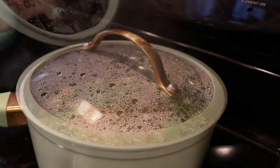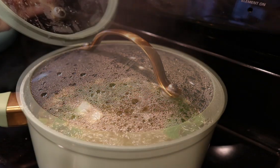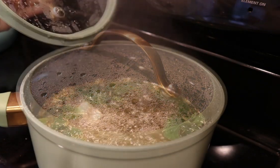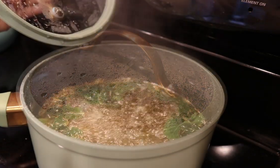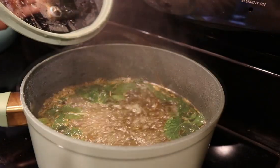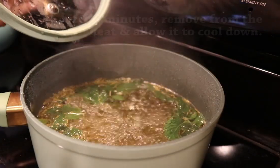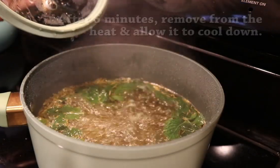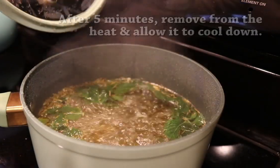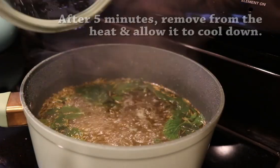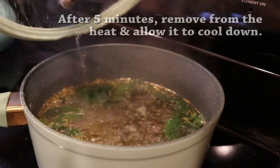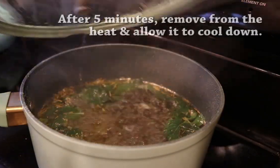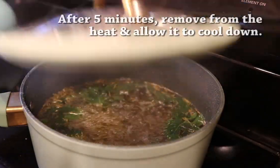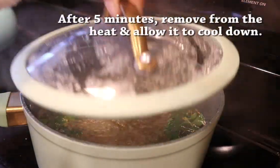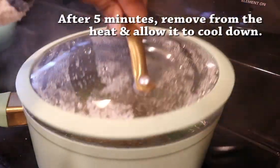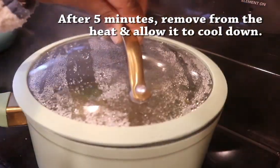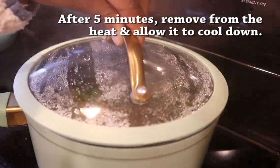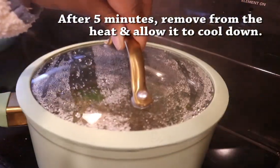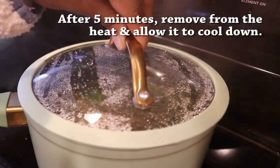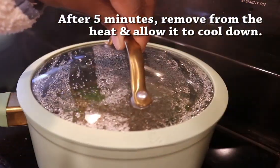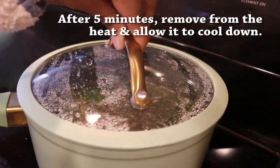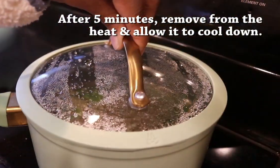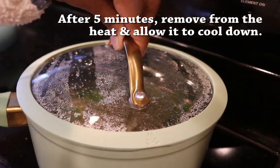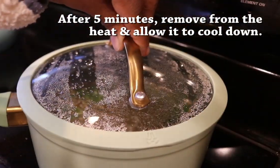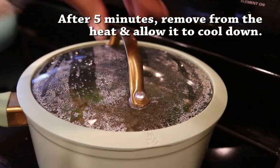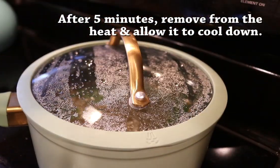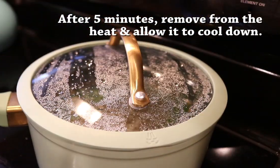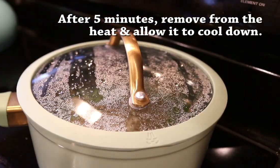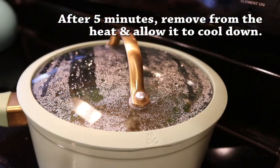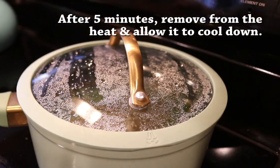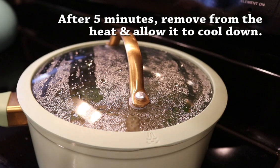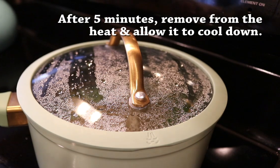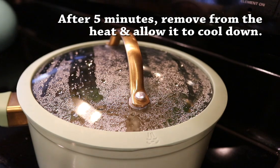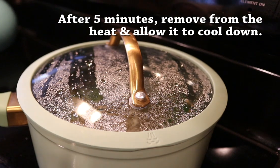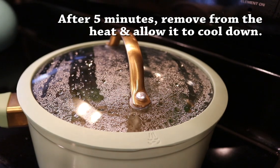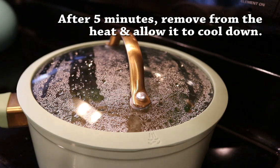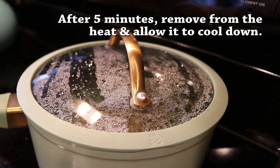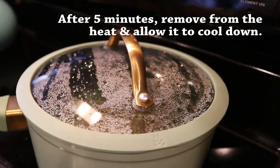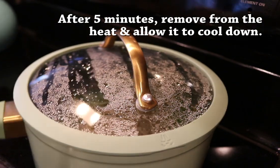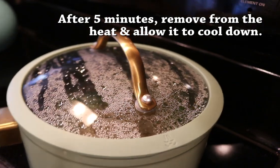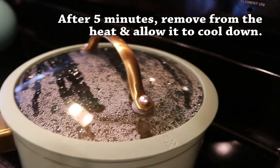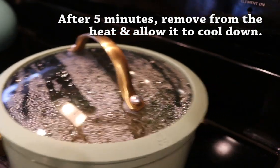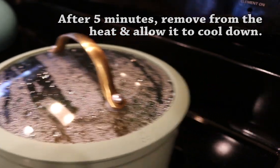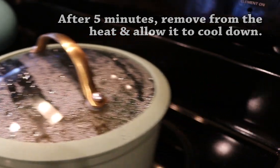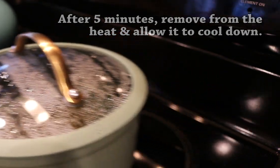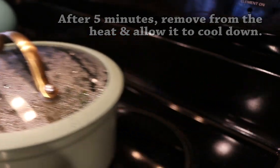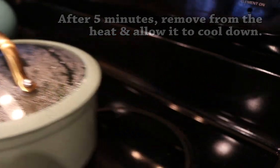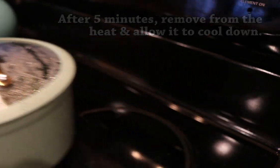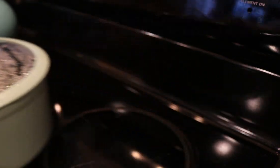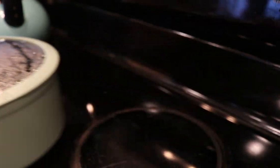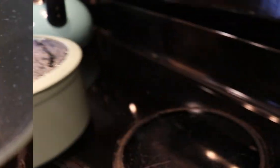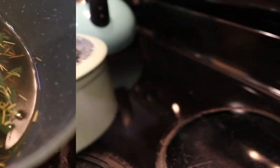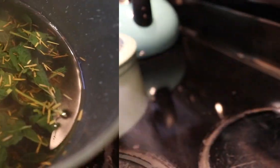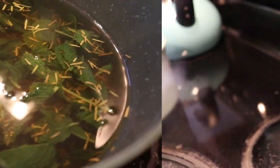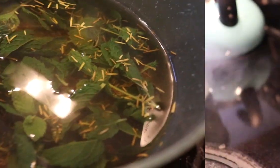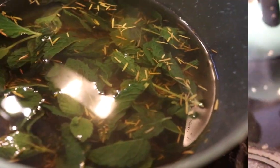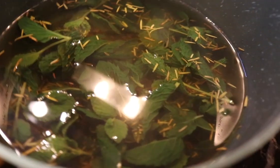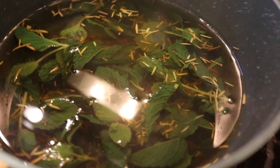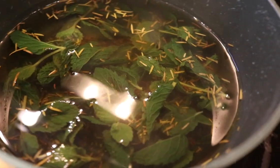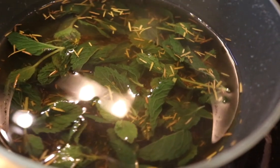Alrighty, so after your five minutes, go ahead and remove the pot off of the heat. Turn off your stove. And we are just going to let this sit